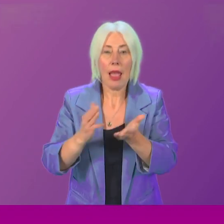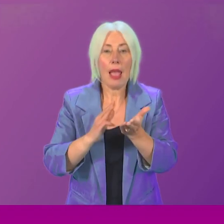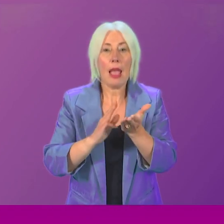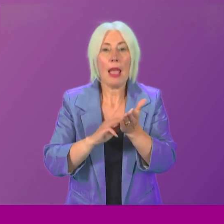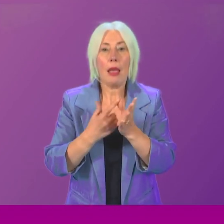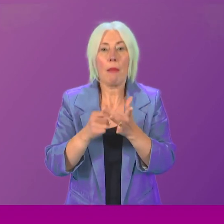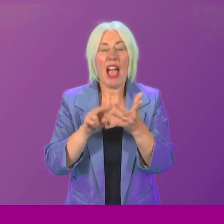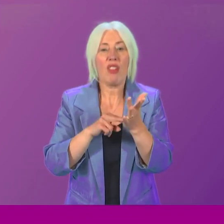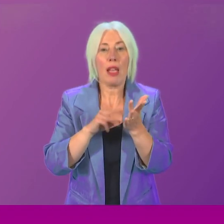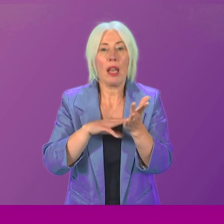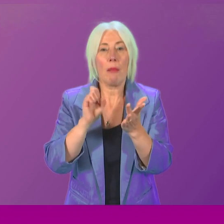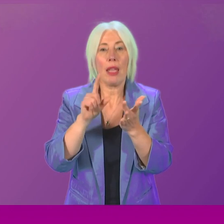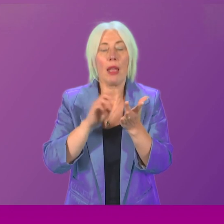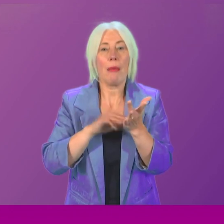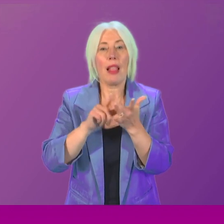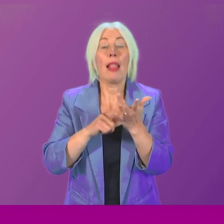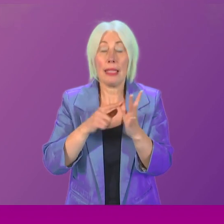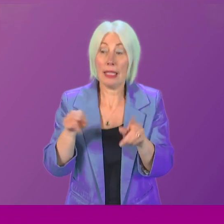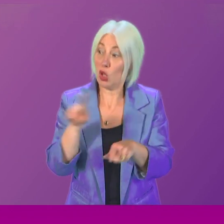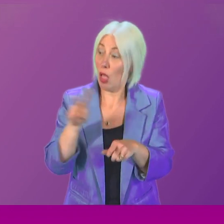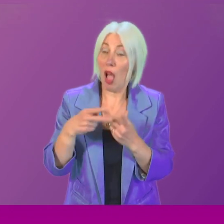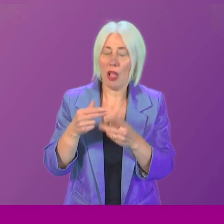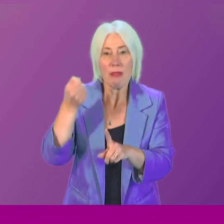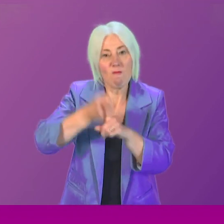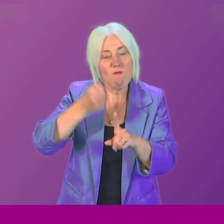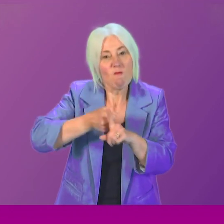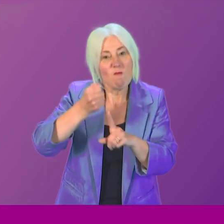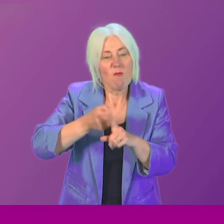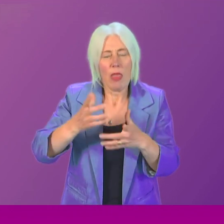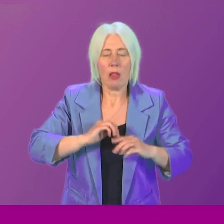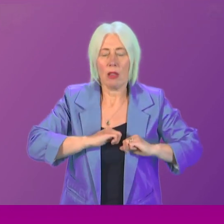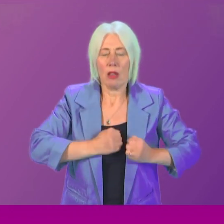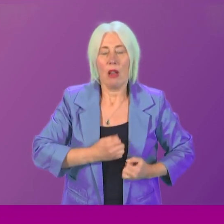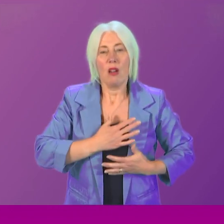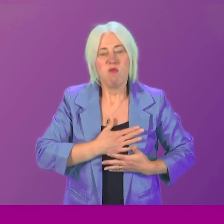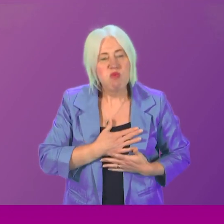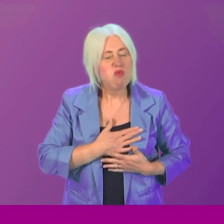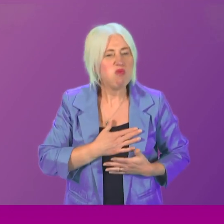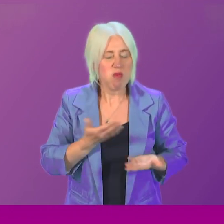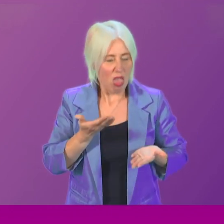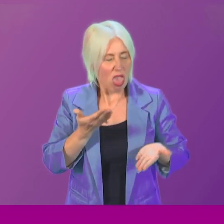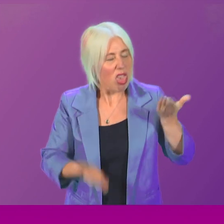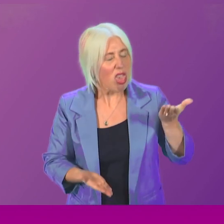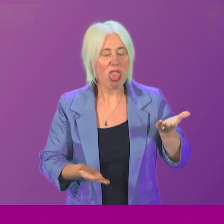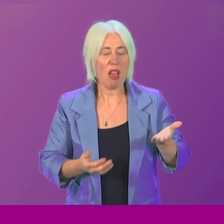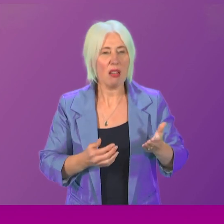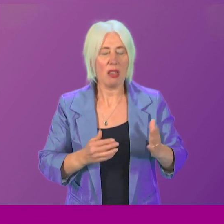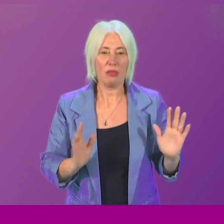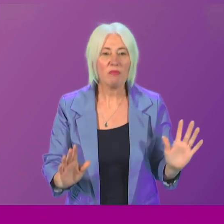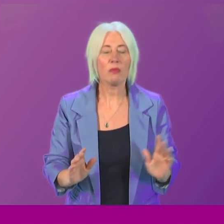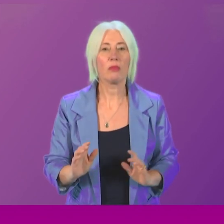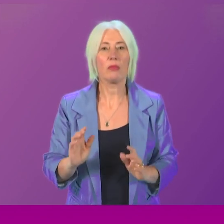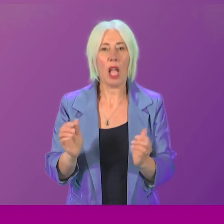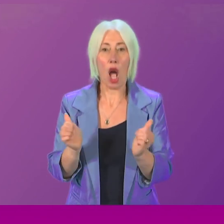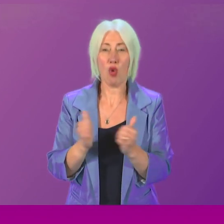and the other brave campaigners who have spent their lives fighting this heartbreaking injustice. Does the First Minister agree with me that